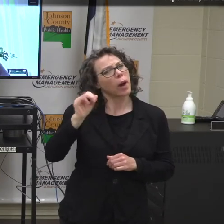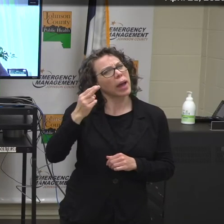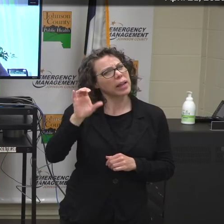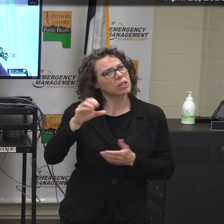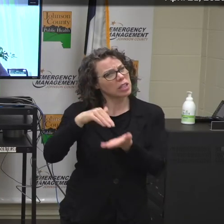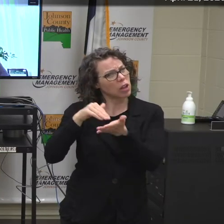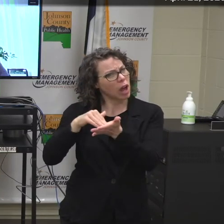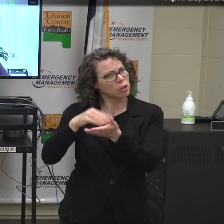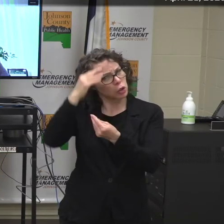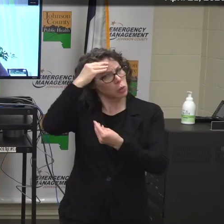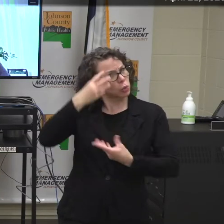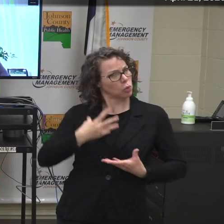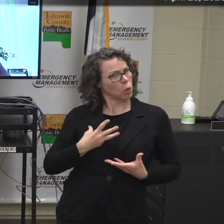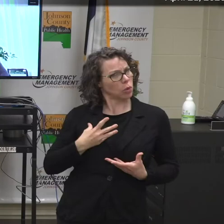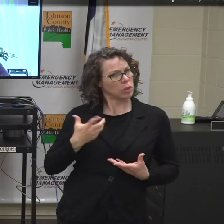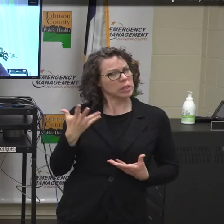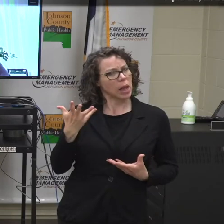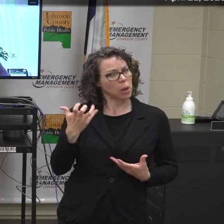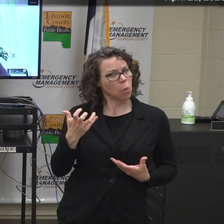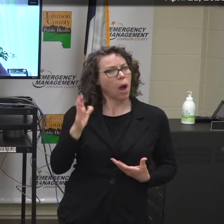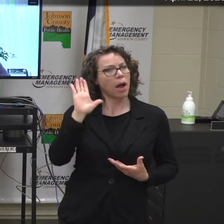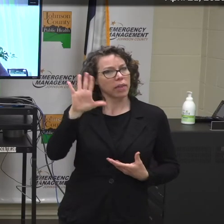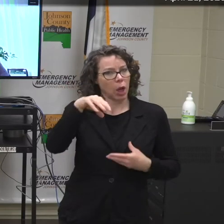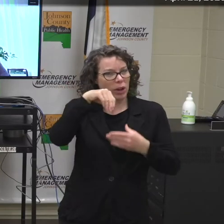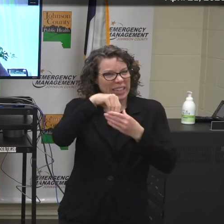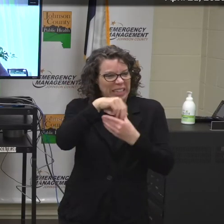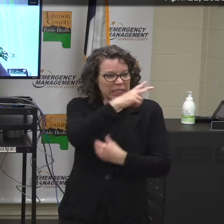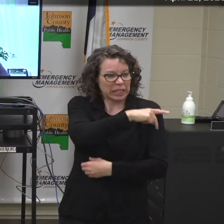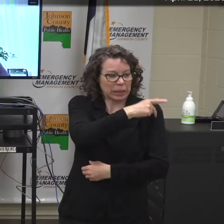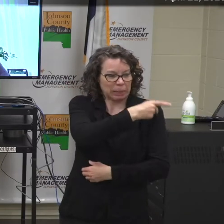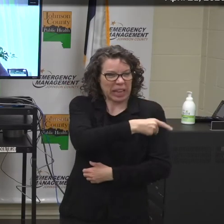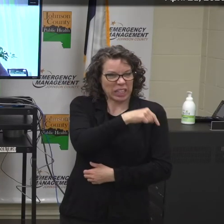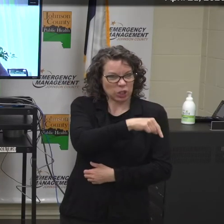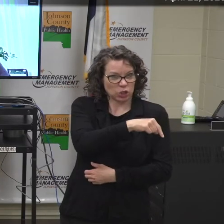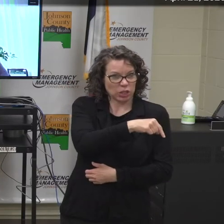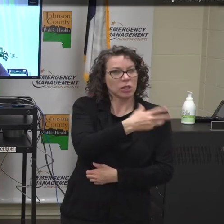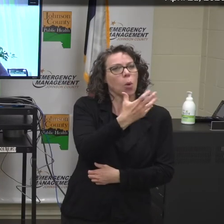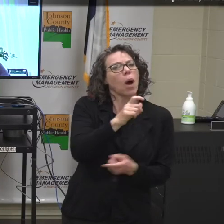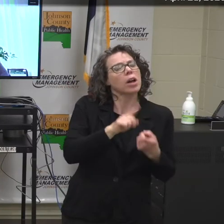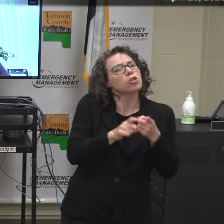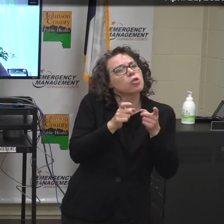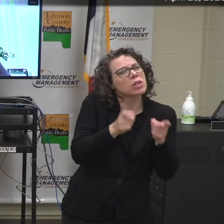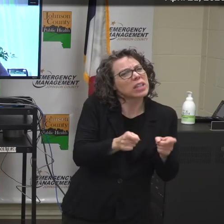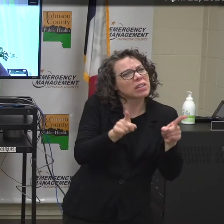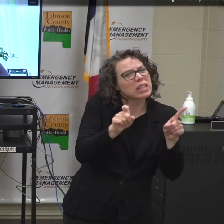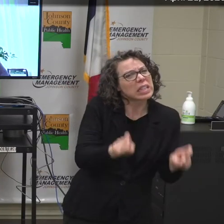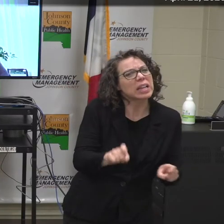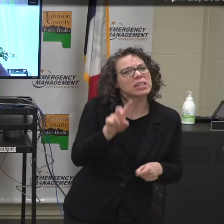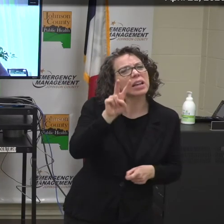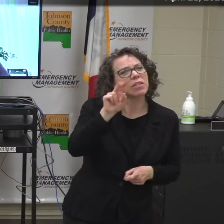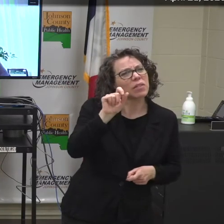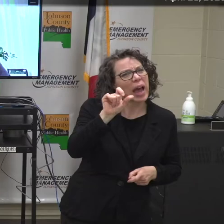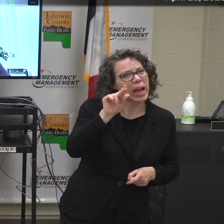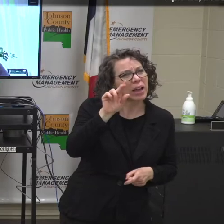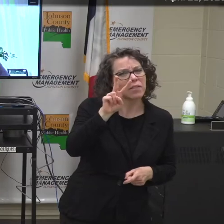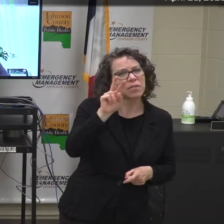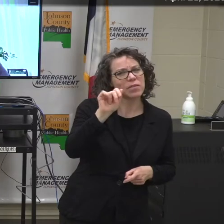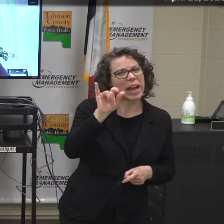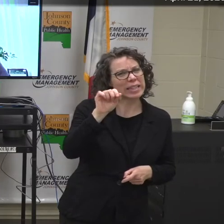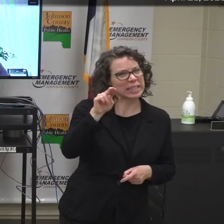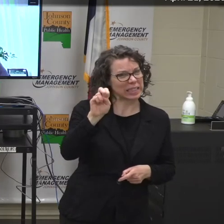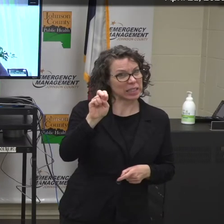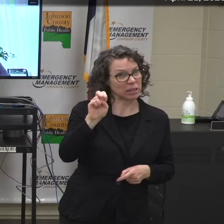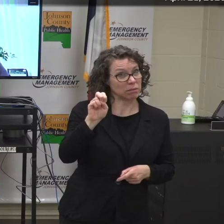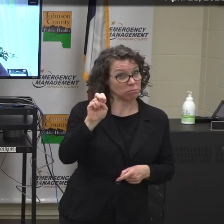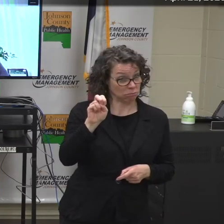recently they want to get each one of their inpatients on one of the possible vaccines they're testing. Does Mercy also